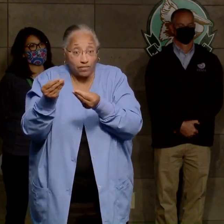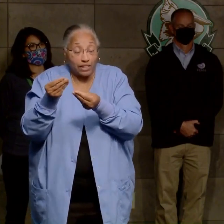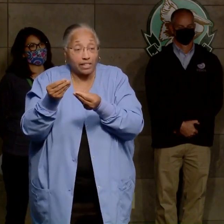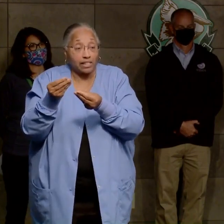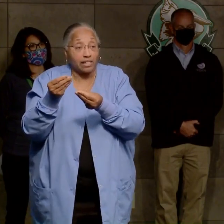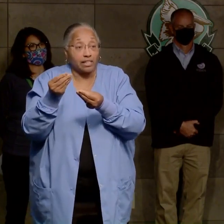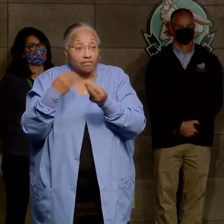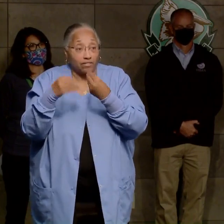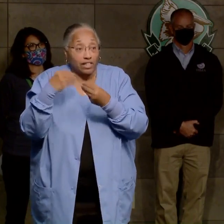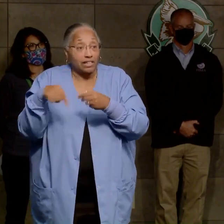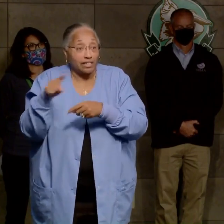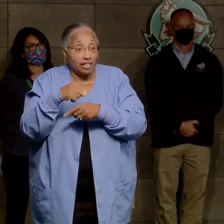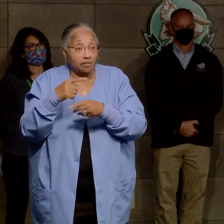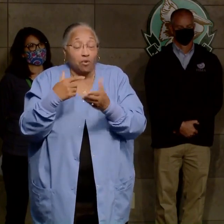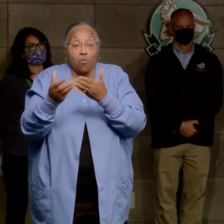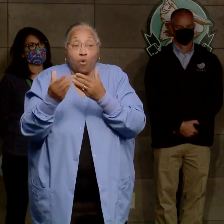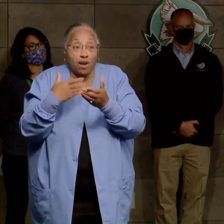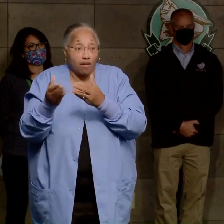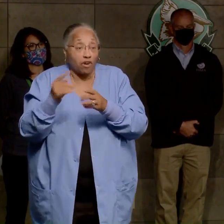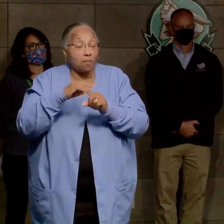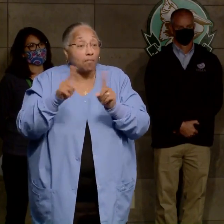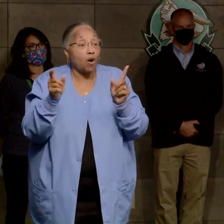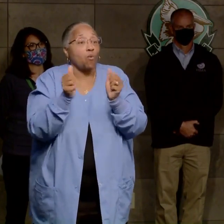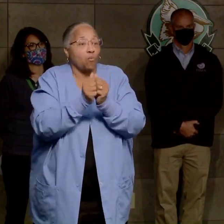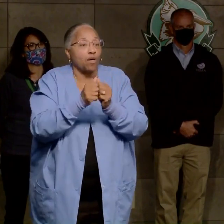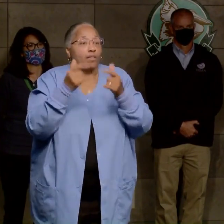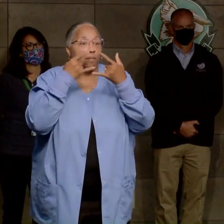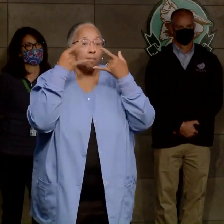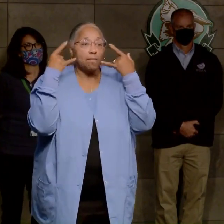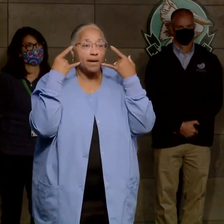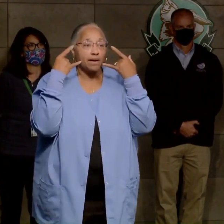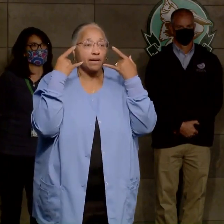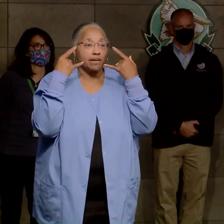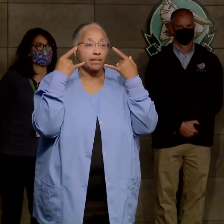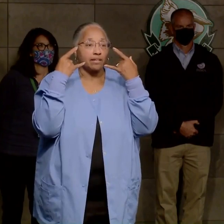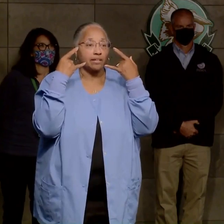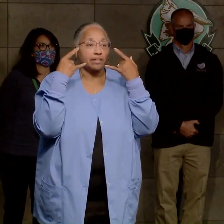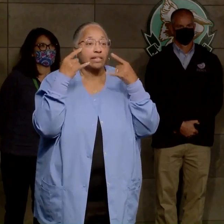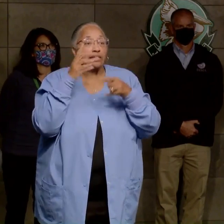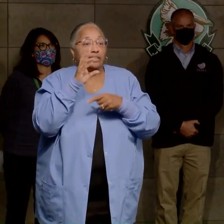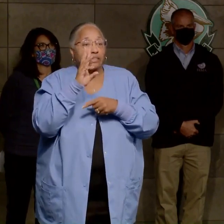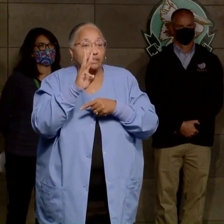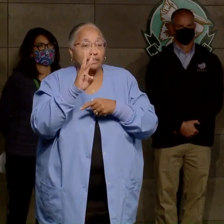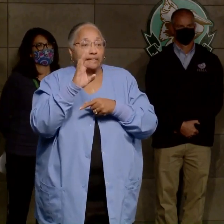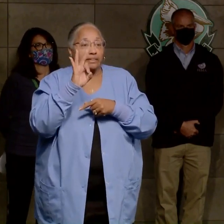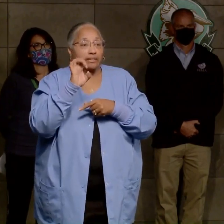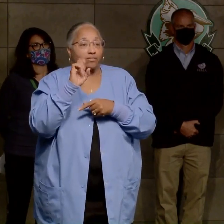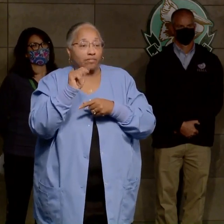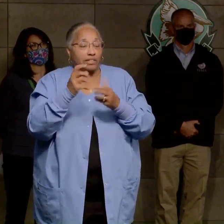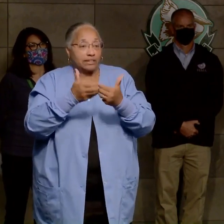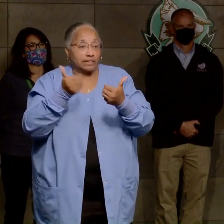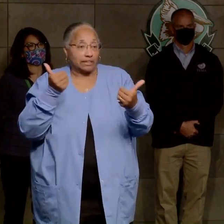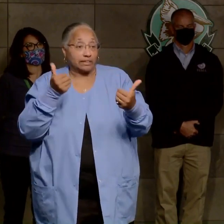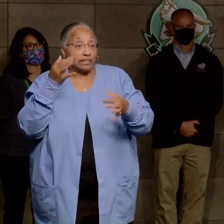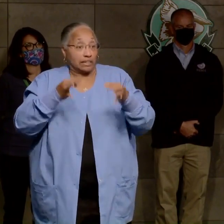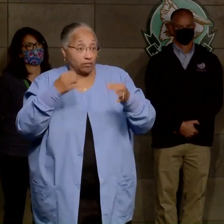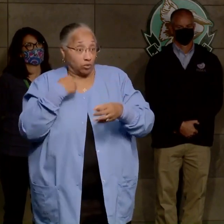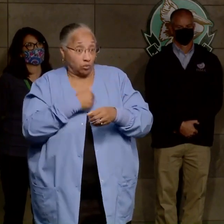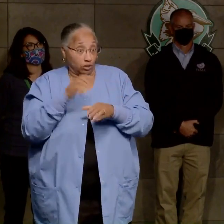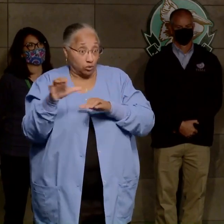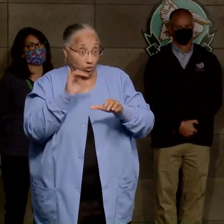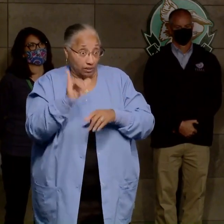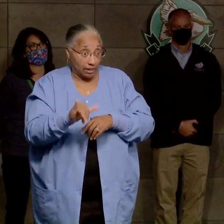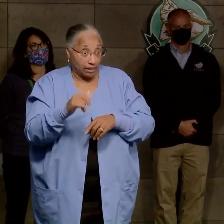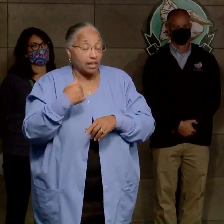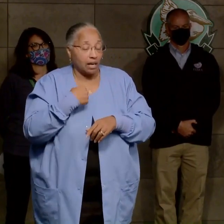you do it with a mask on, and for the maximum extent possible, you do it from six feet away. And if we will do all those things, then I'm